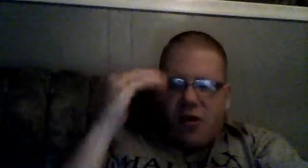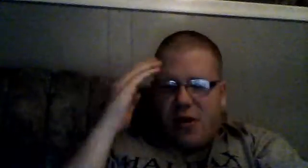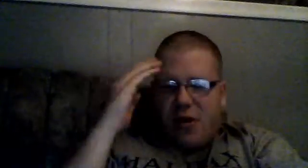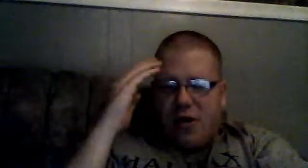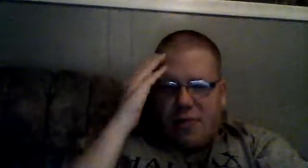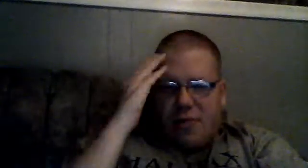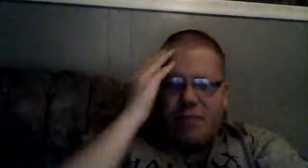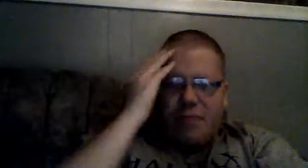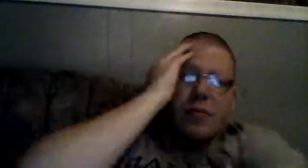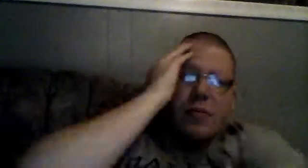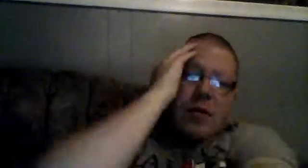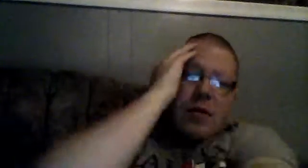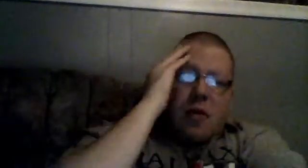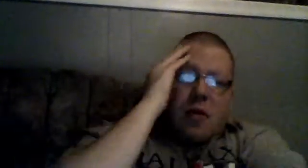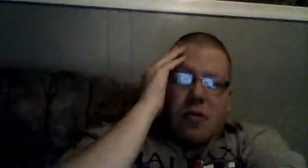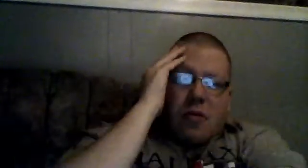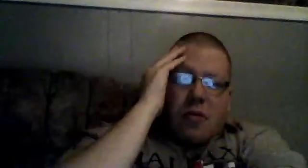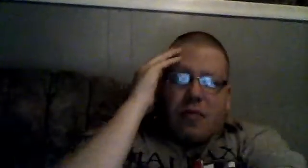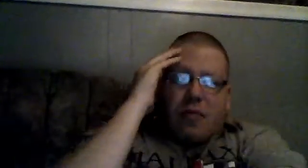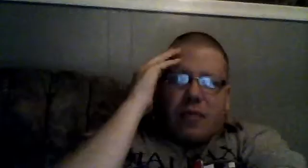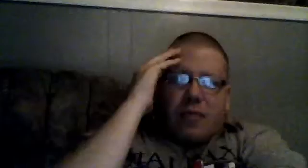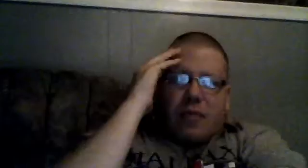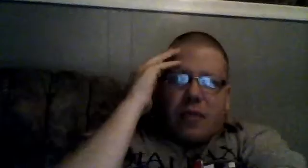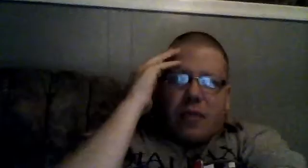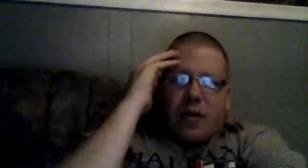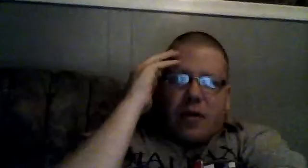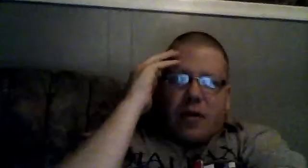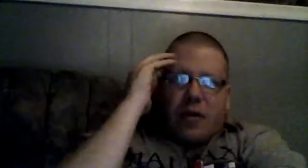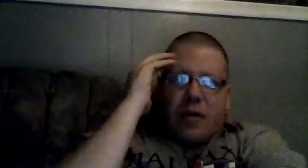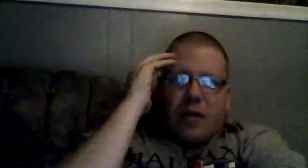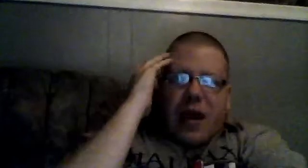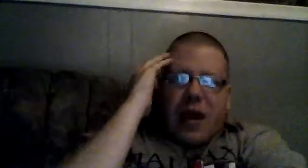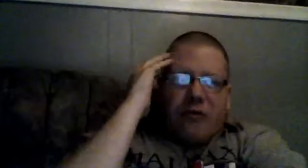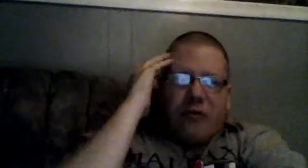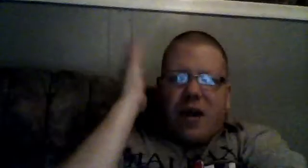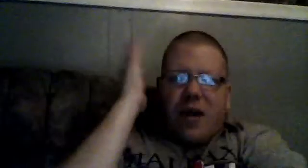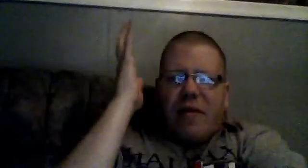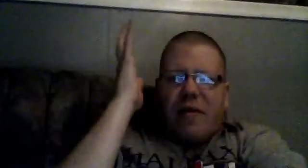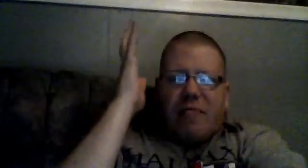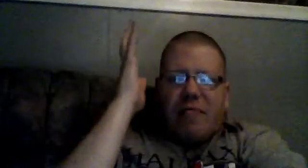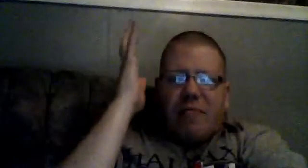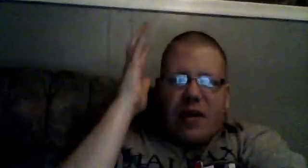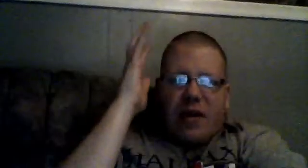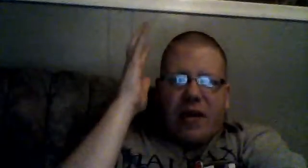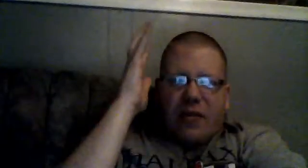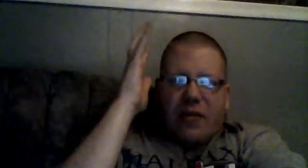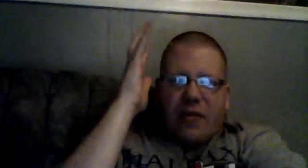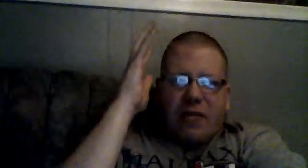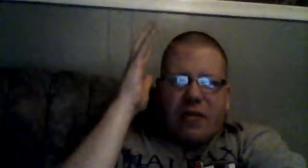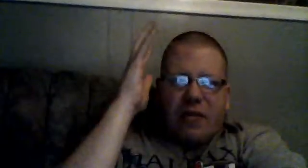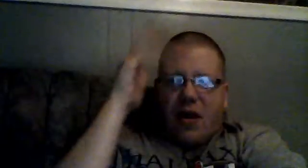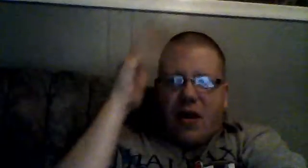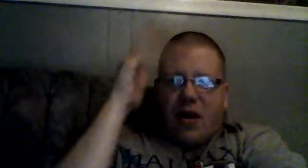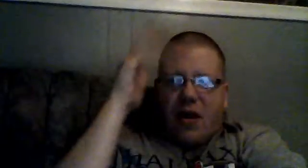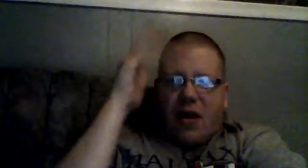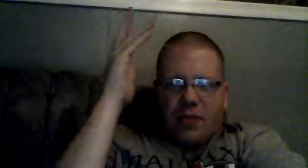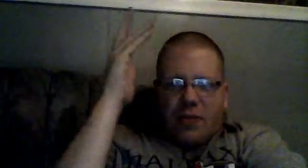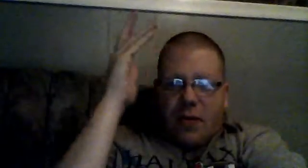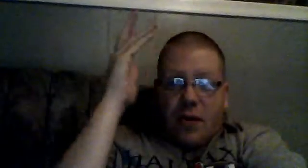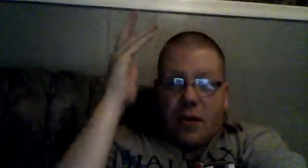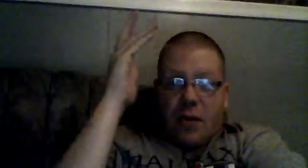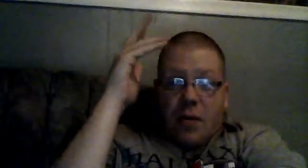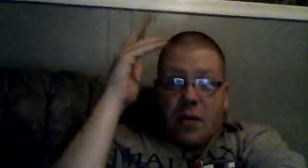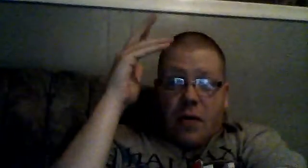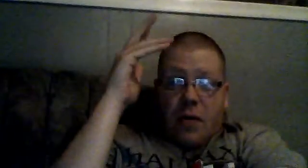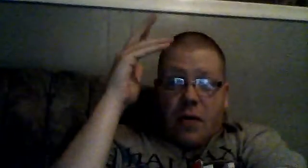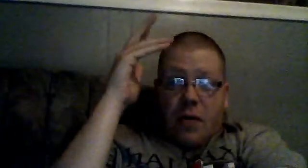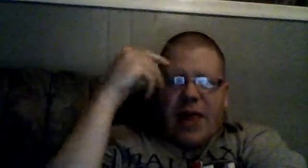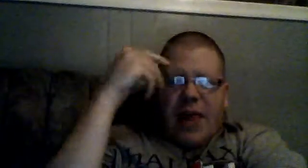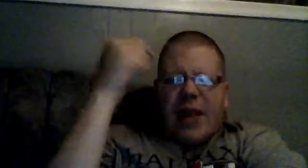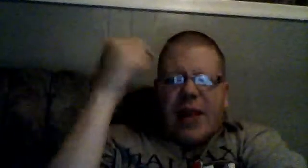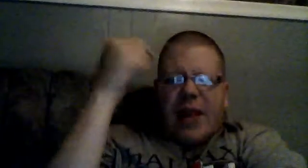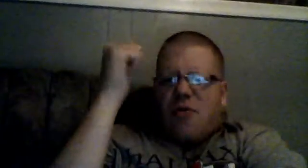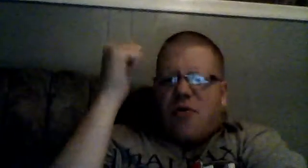became famous because of what they did on YouTube.